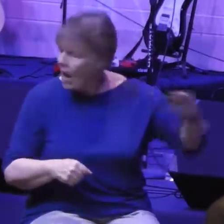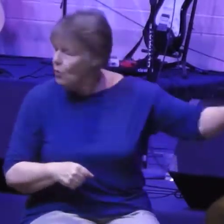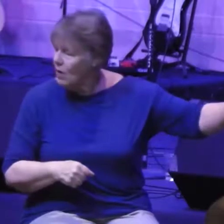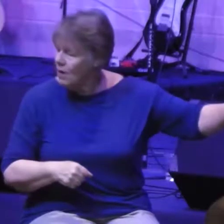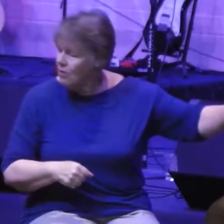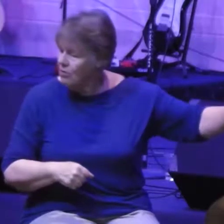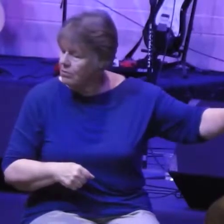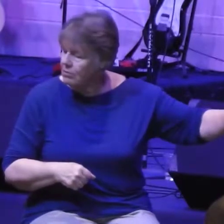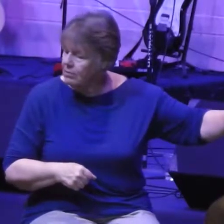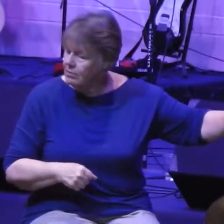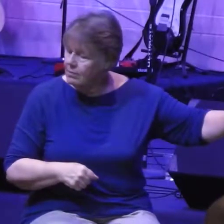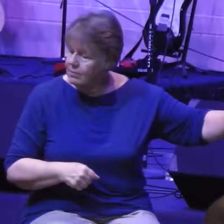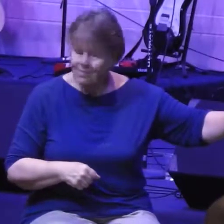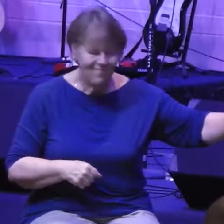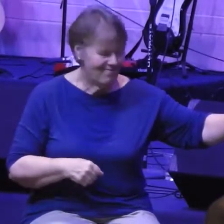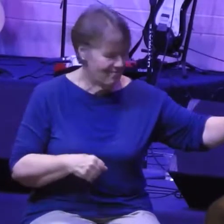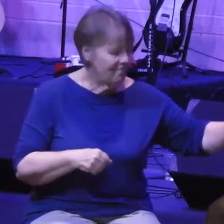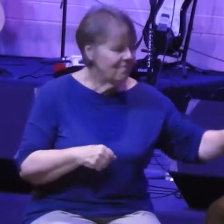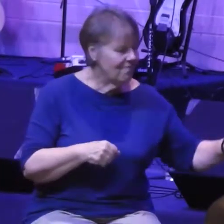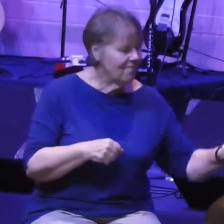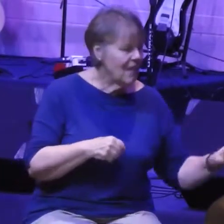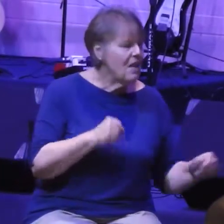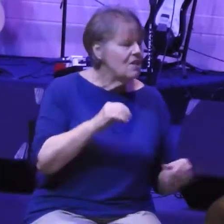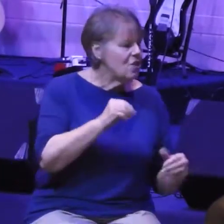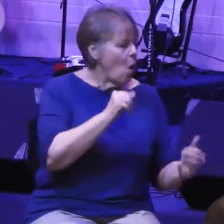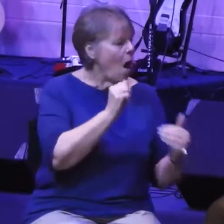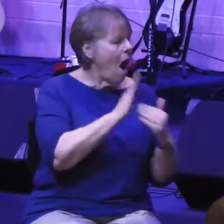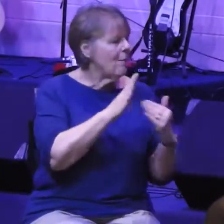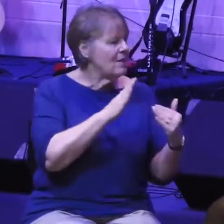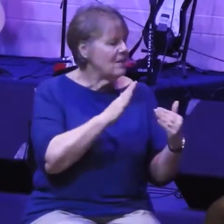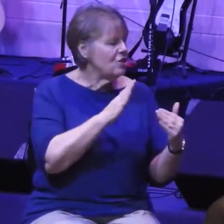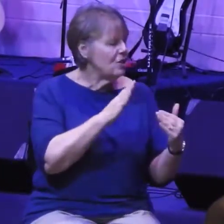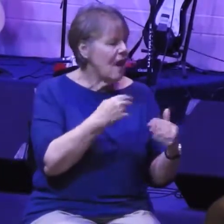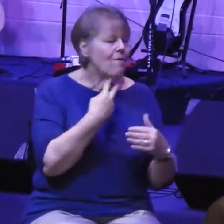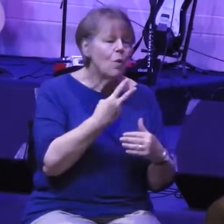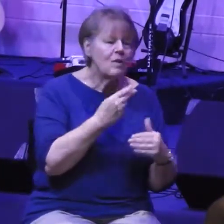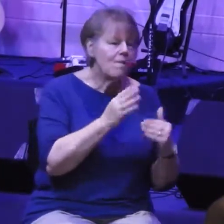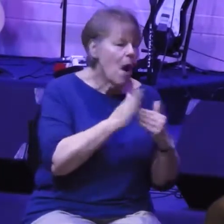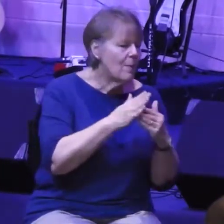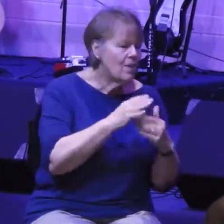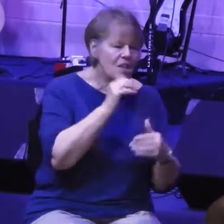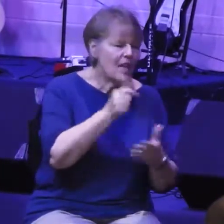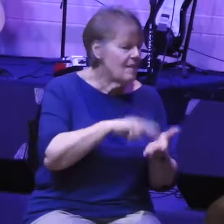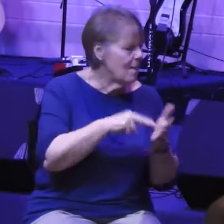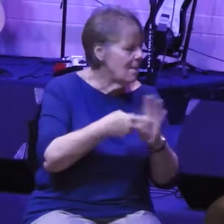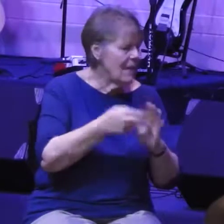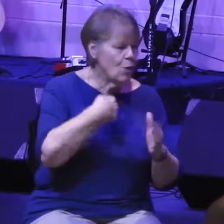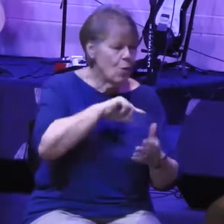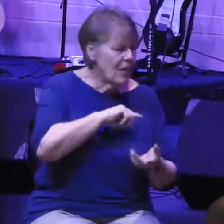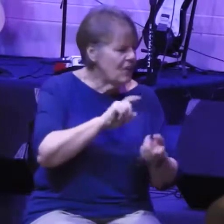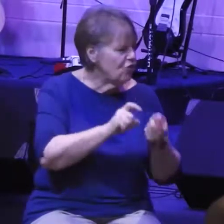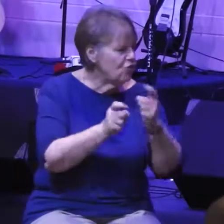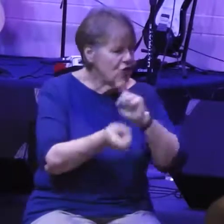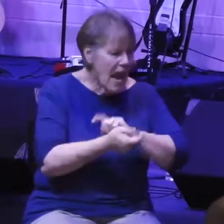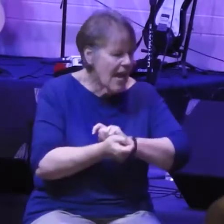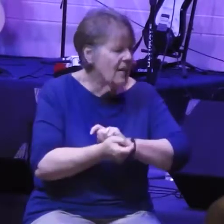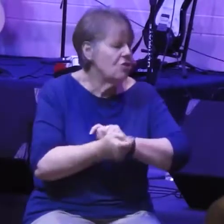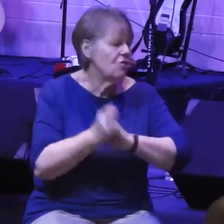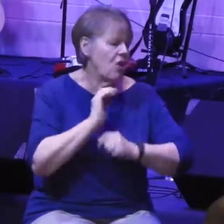shouldn't care. The presence of opposition doesn't mean we change the plans.